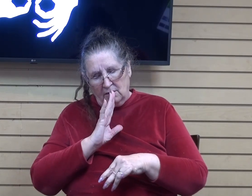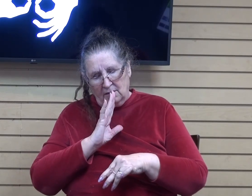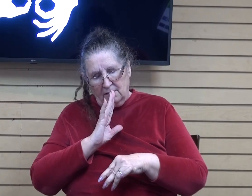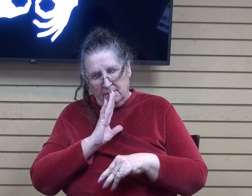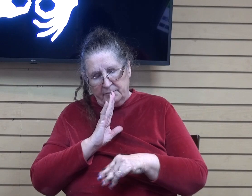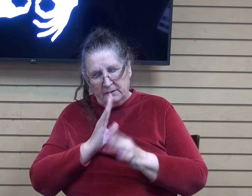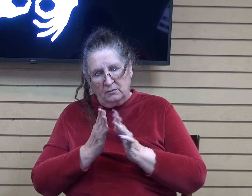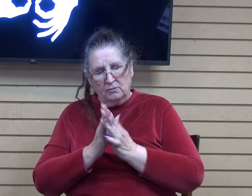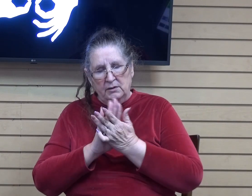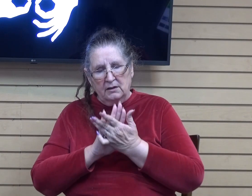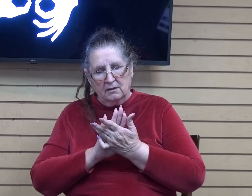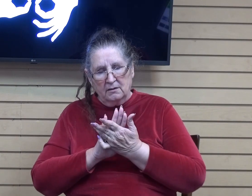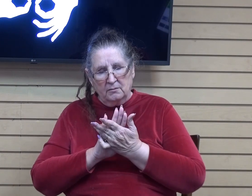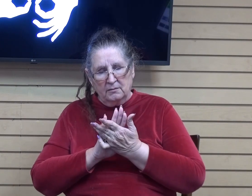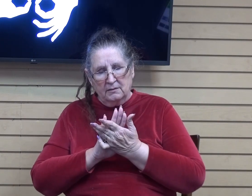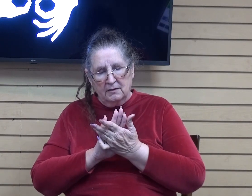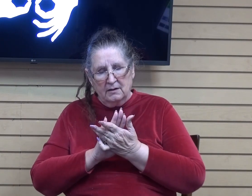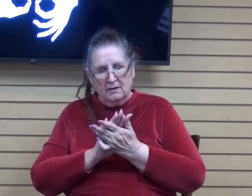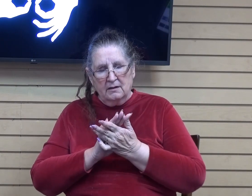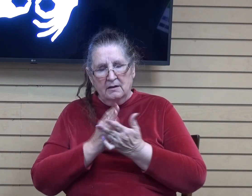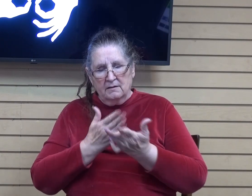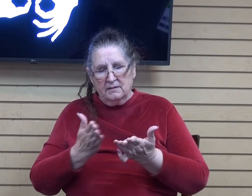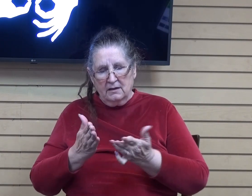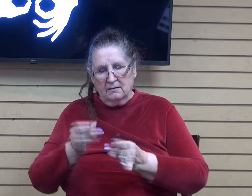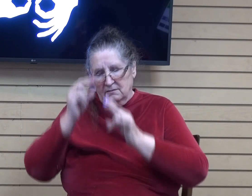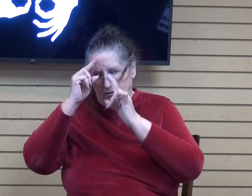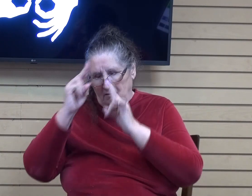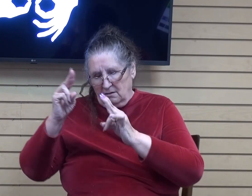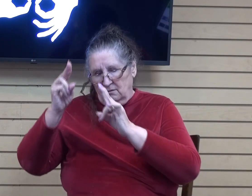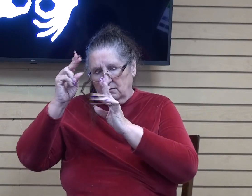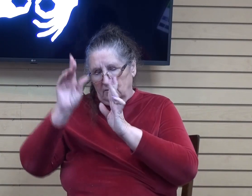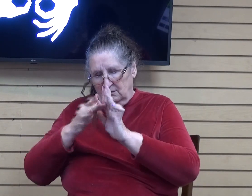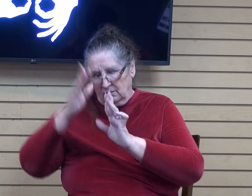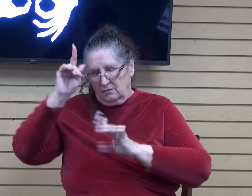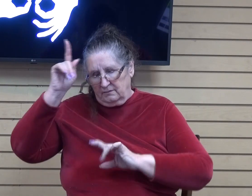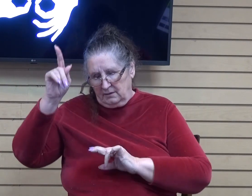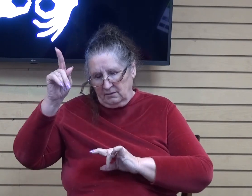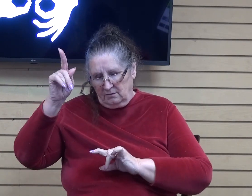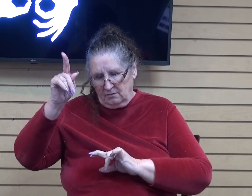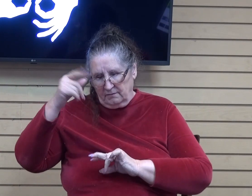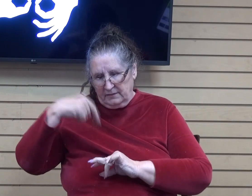will bring you honor and glory and that we would um